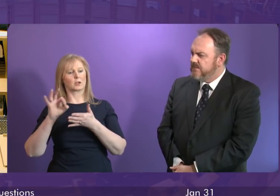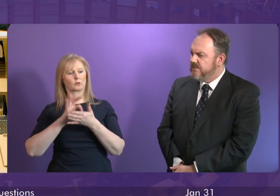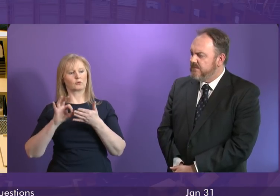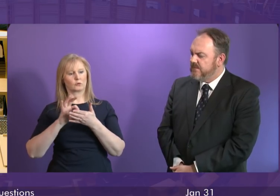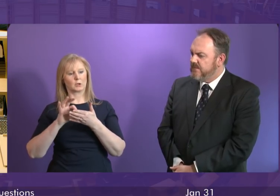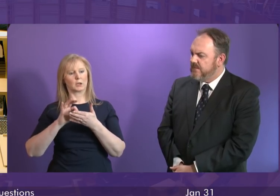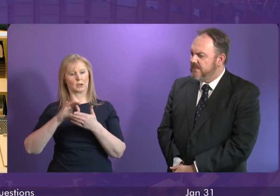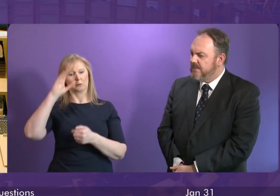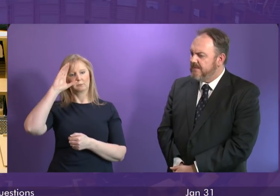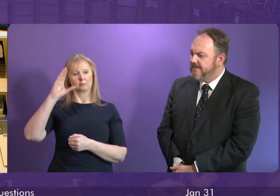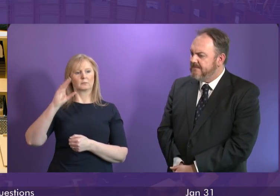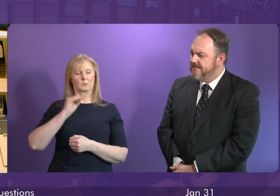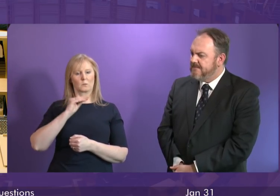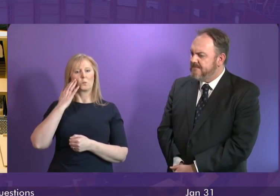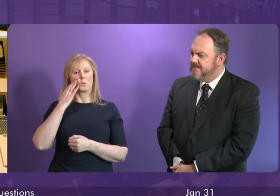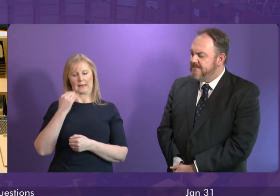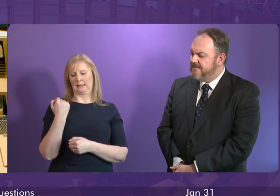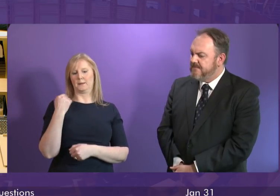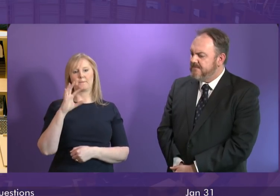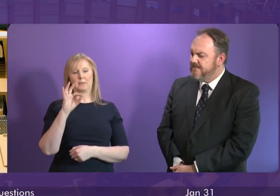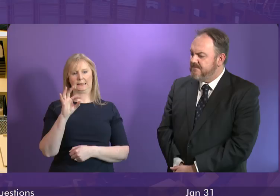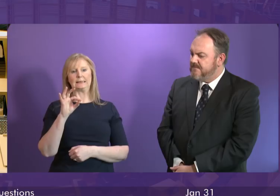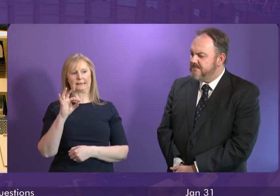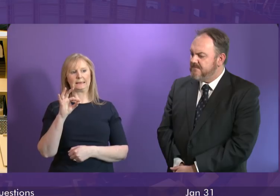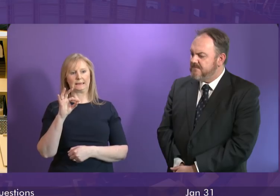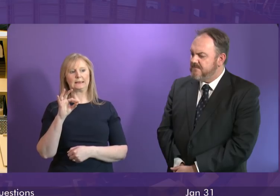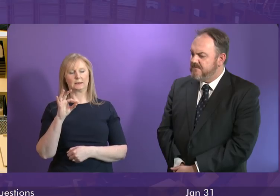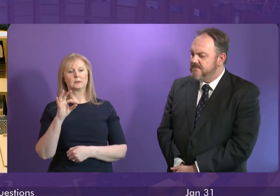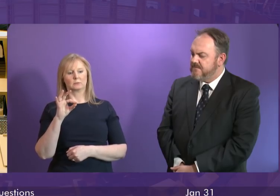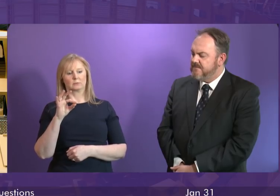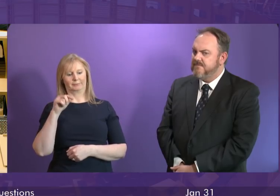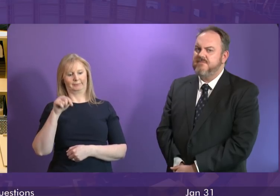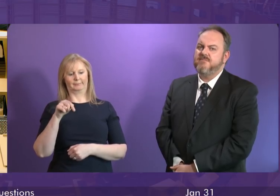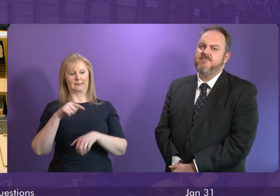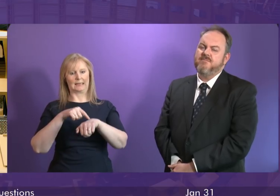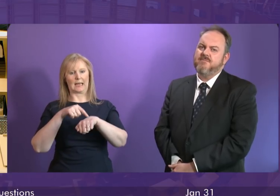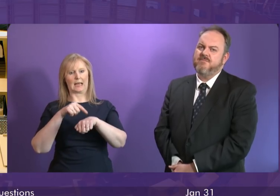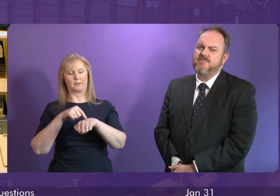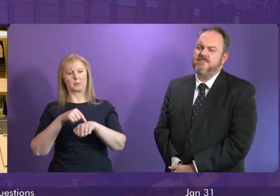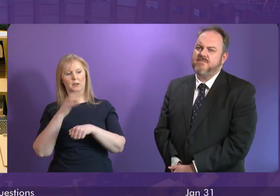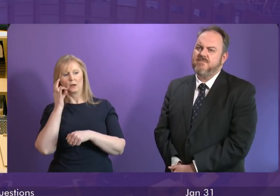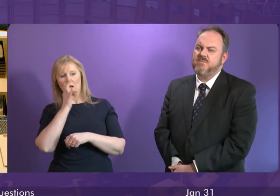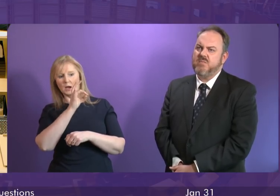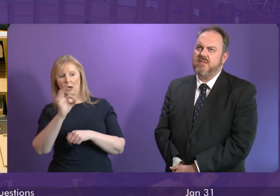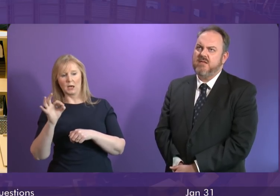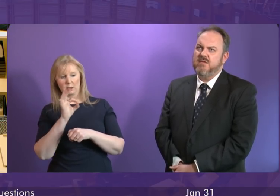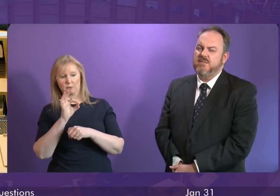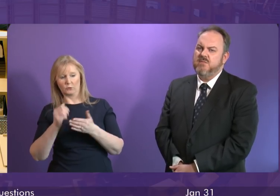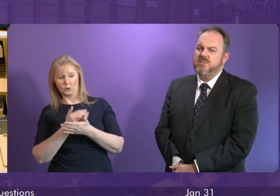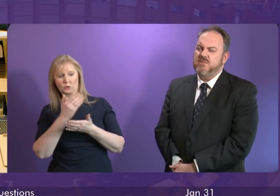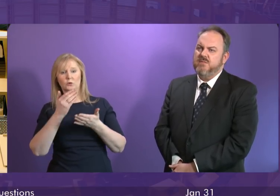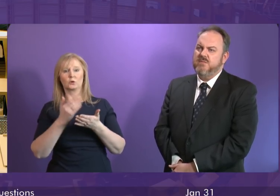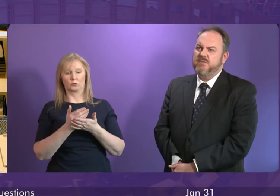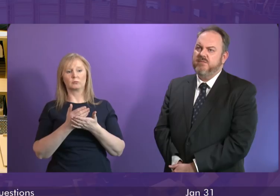these infections, I understand, on Monday of this week and at that point asked for assurances. And of course,